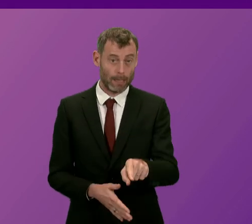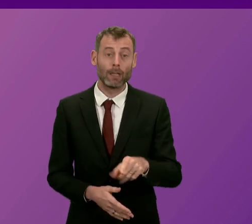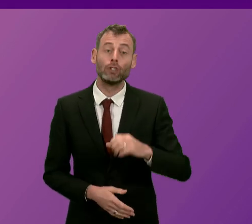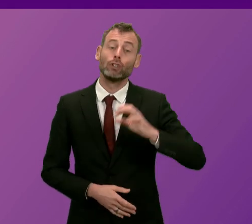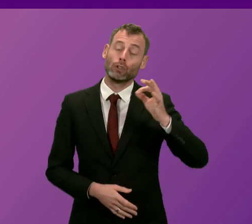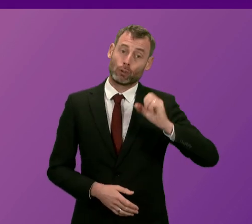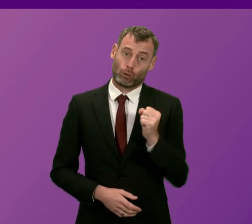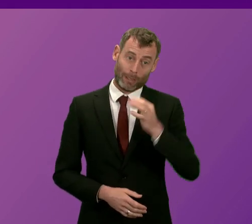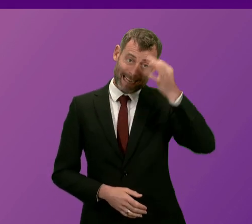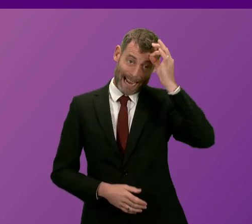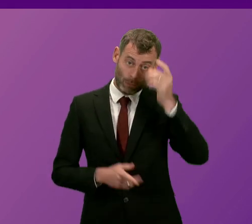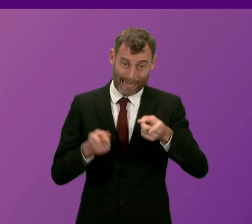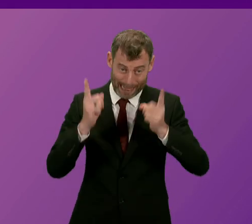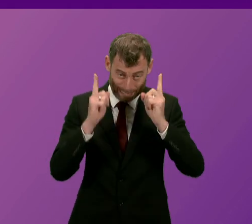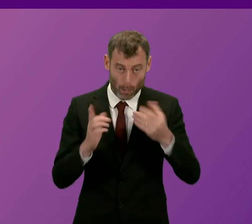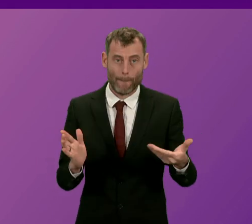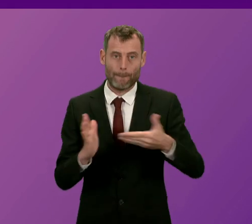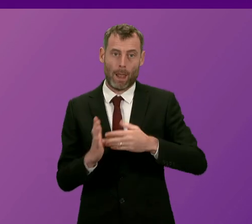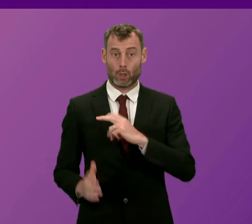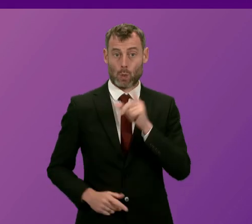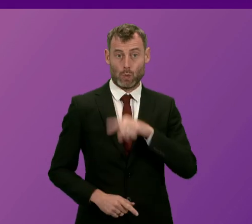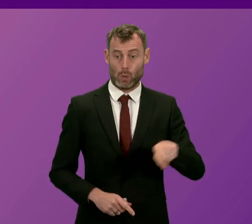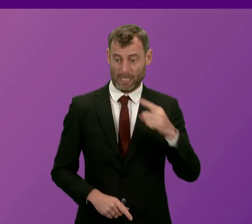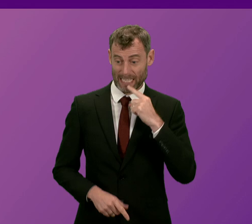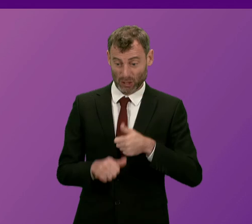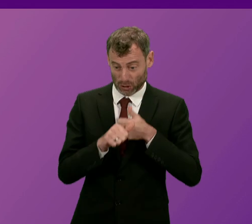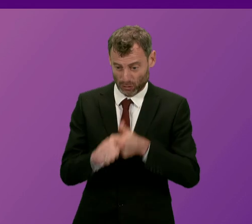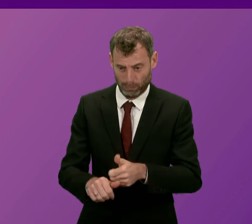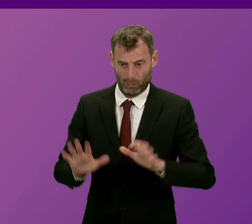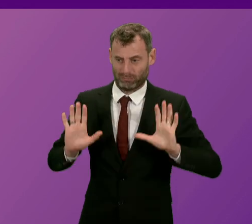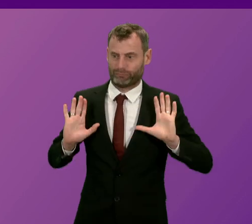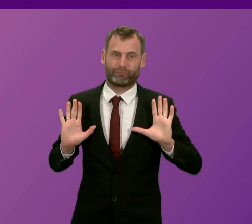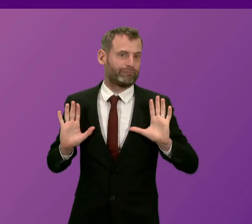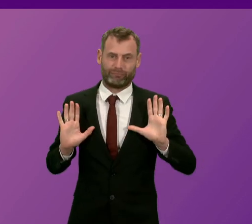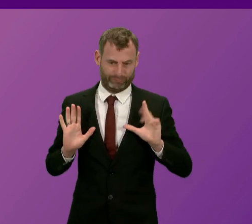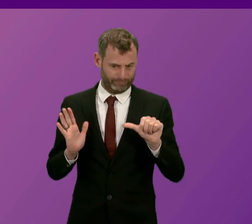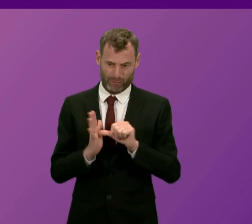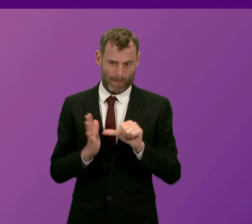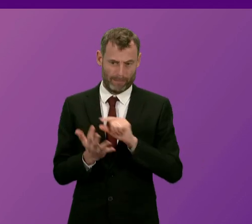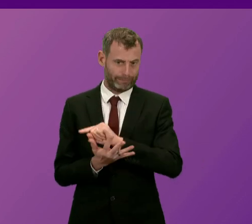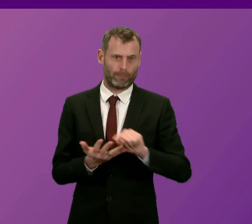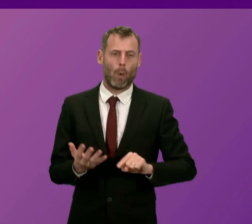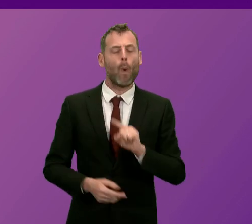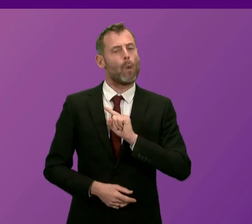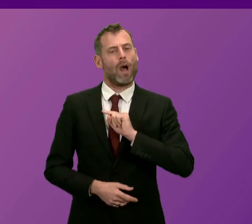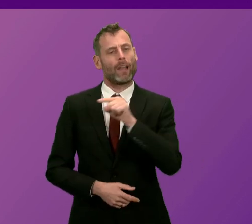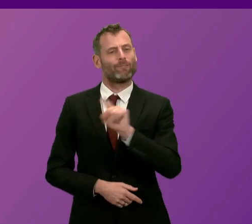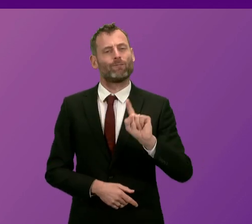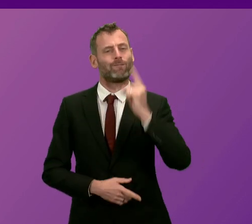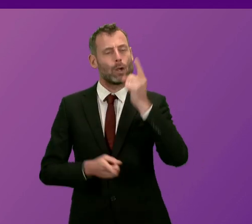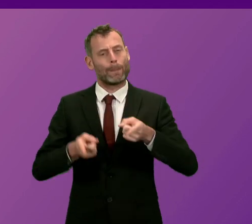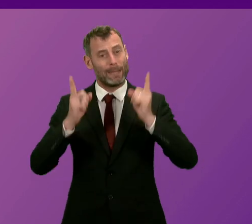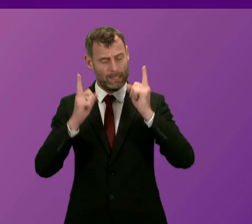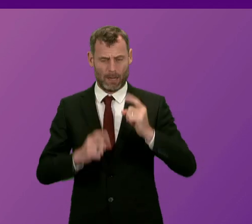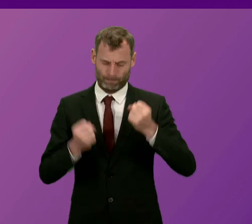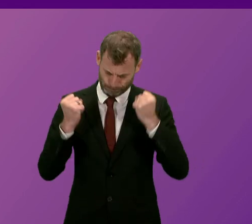leaders and unions have pulled their support. So why is the First Minister pushing ahead with a plan that